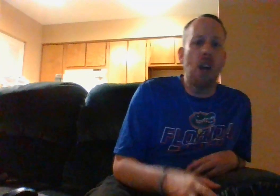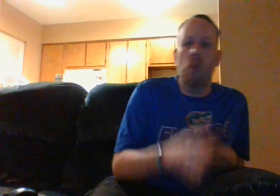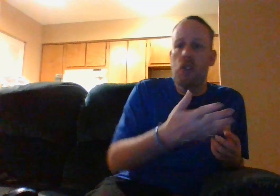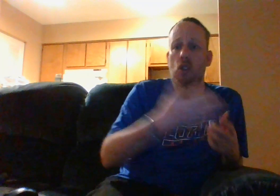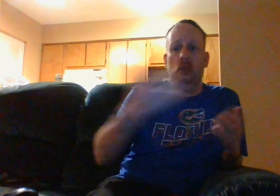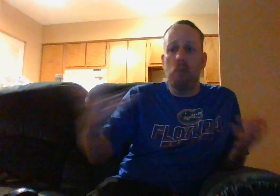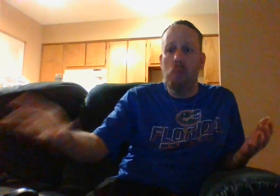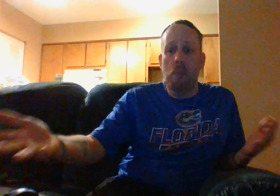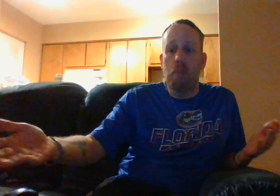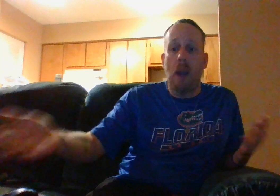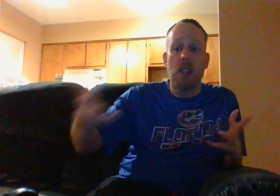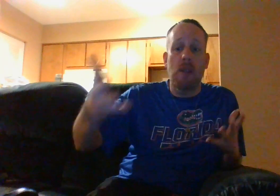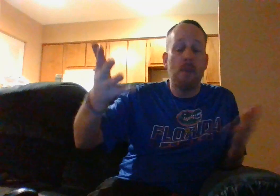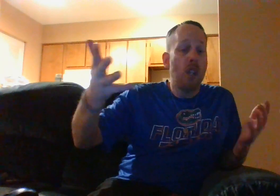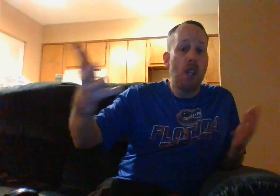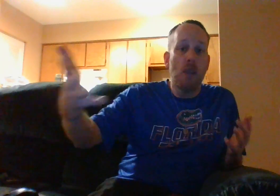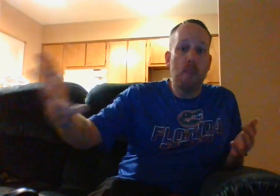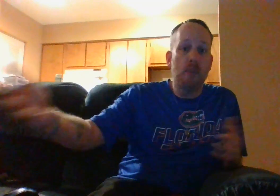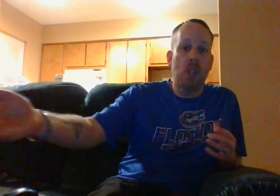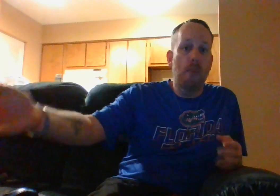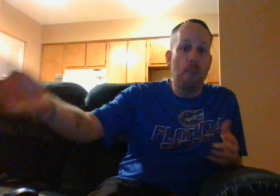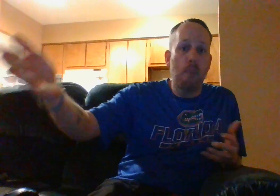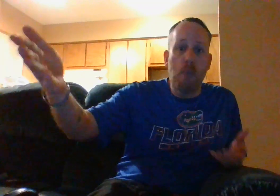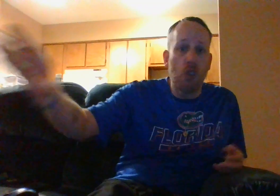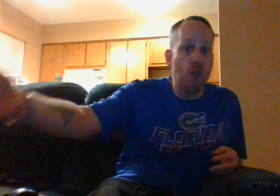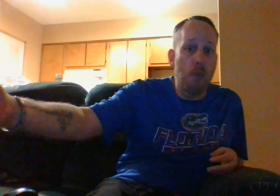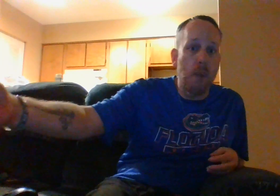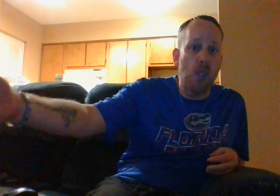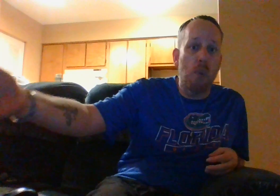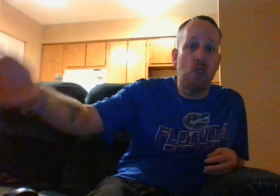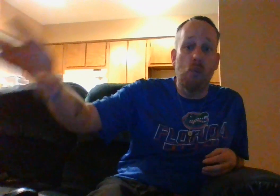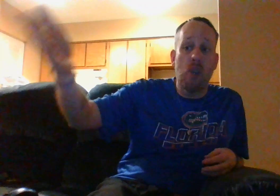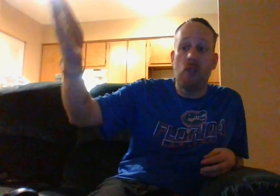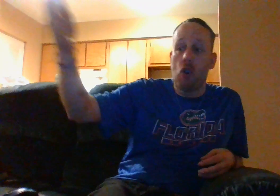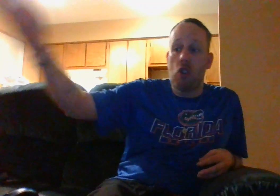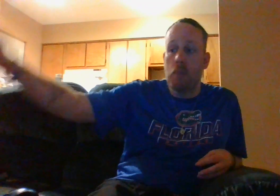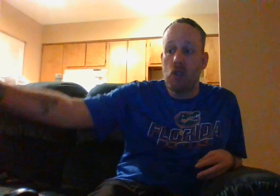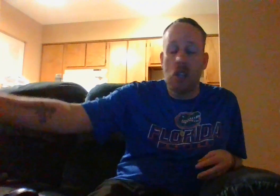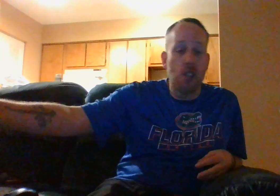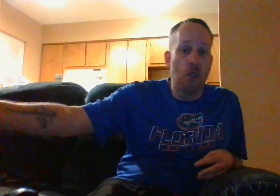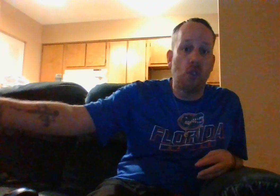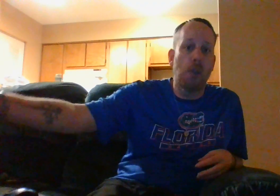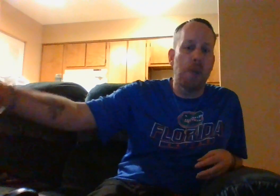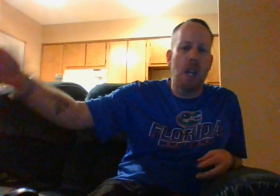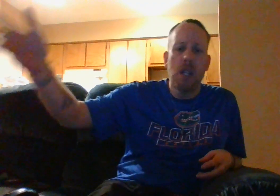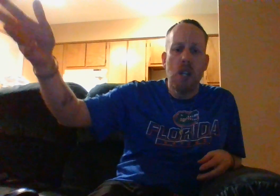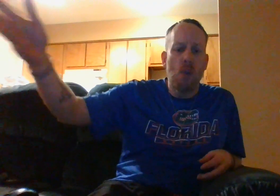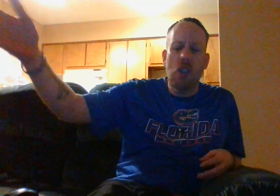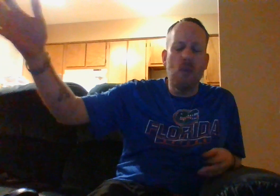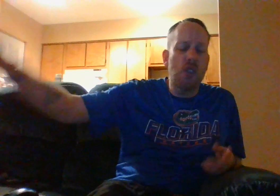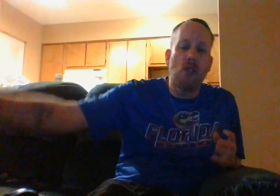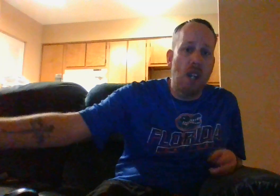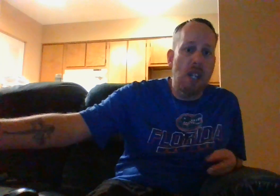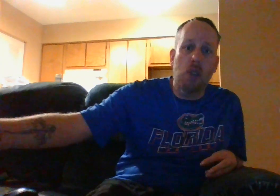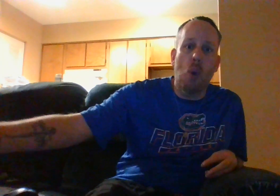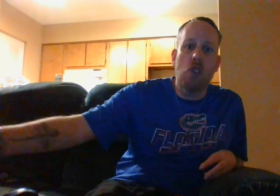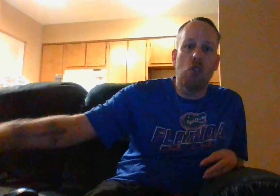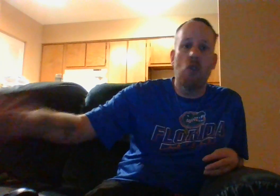impossible there's probably multiple people that we we've heard and based on the news and stuff we got which i'm trying not to watch it too